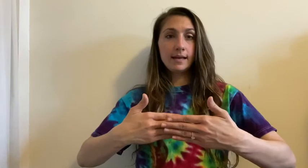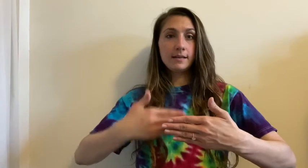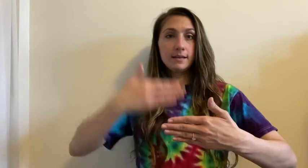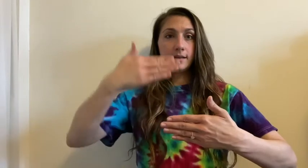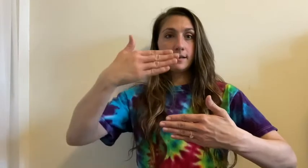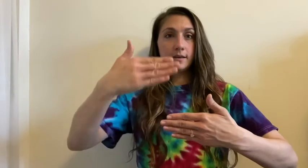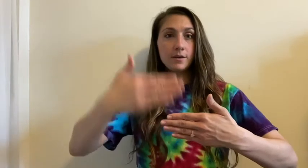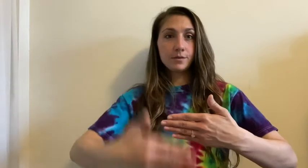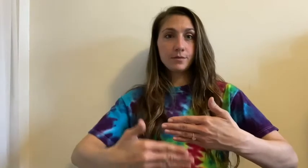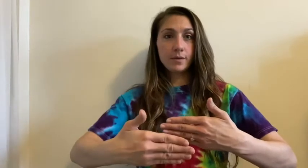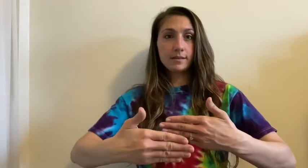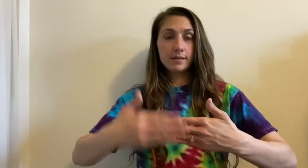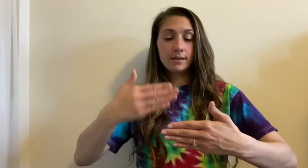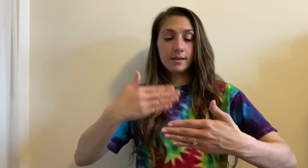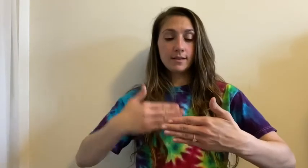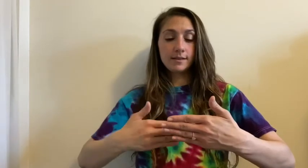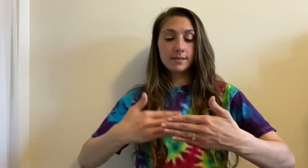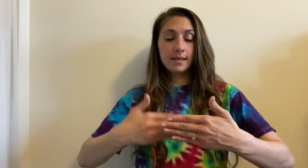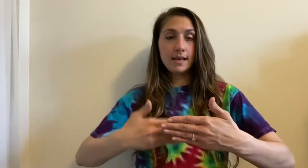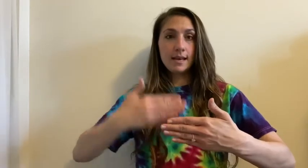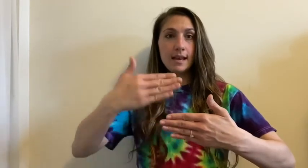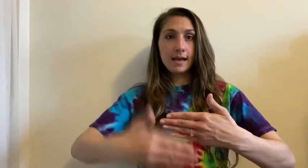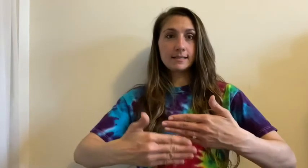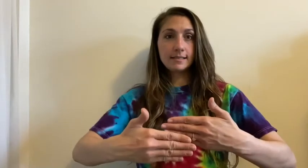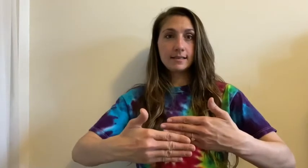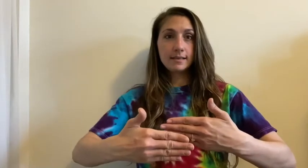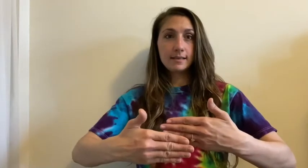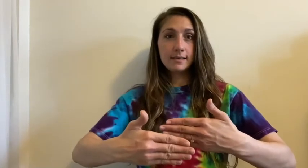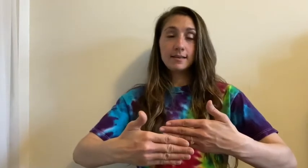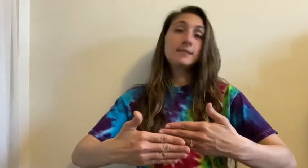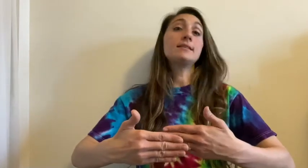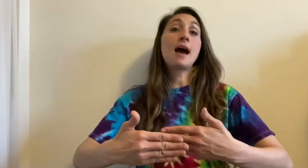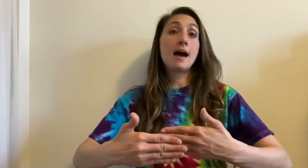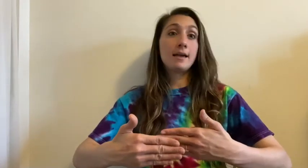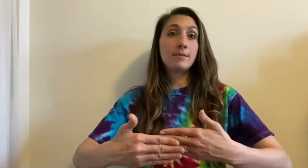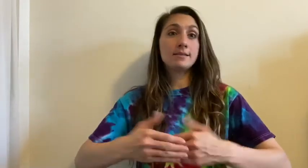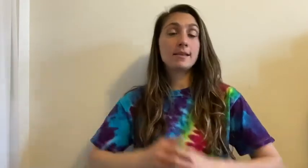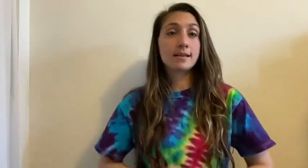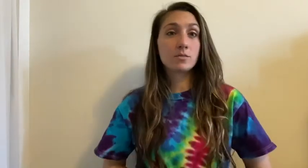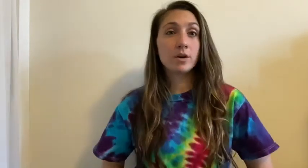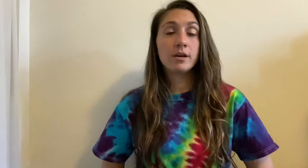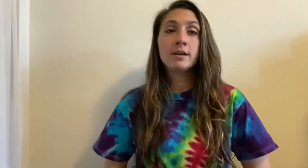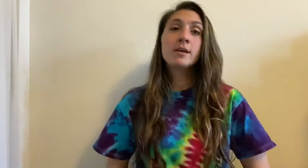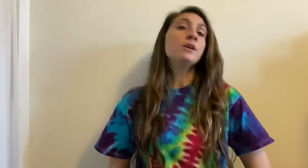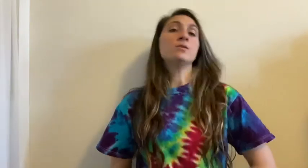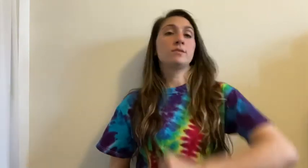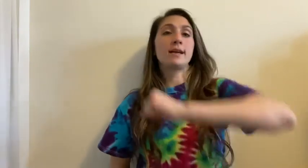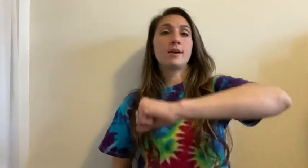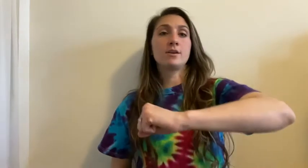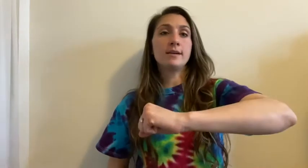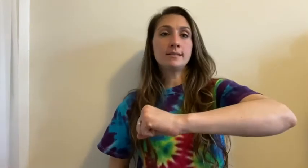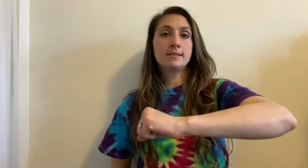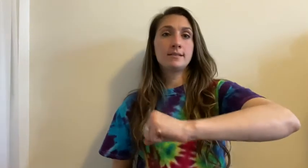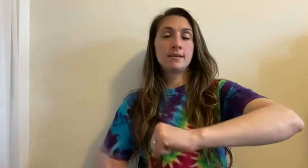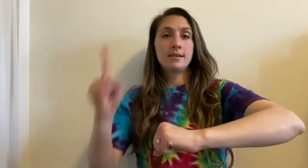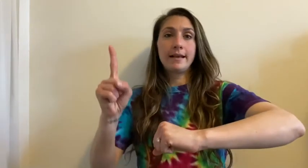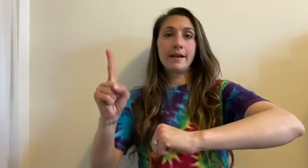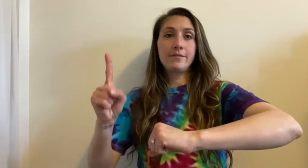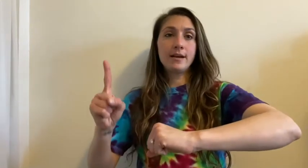goes in front. And that's how you say next. Time is the next word. So take out your wrist, take out your finger,